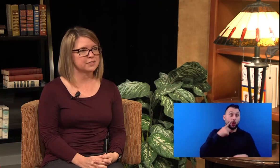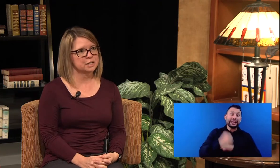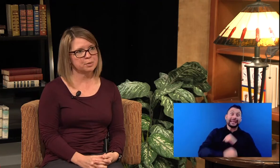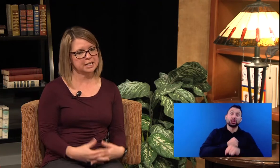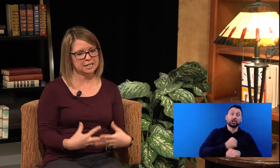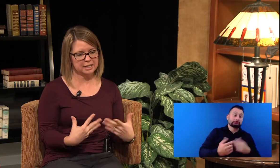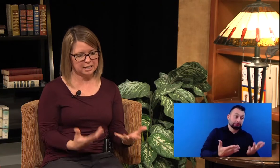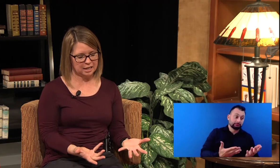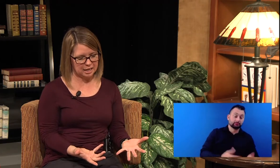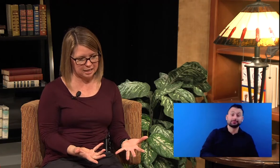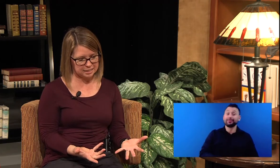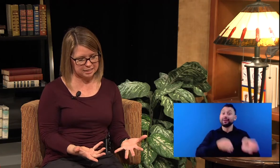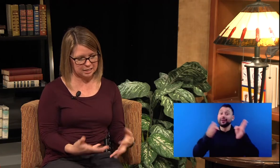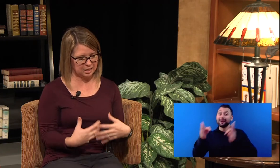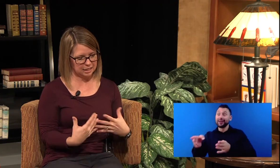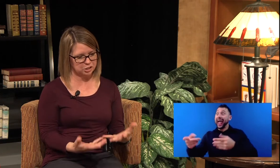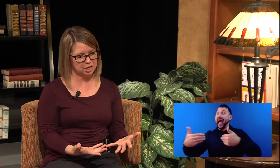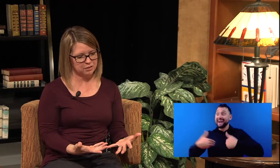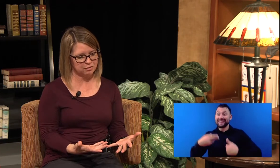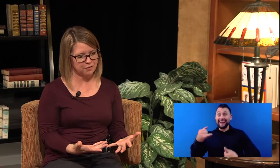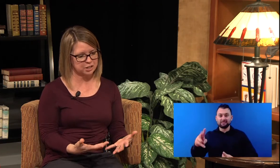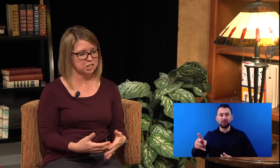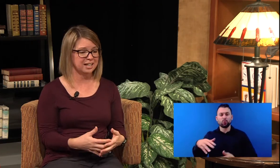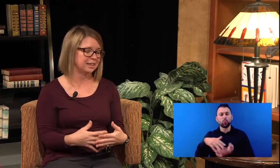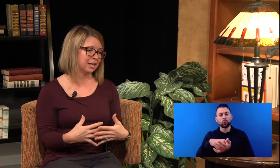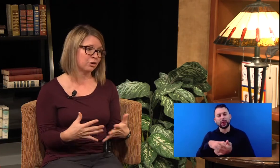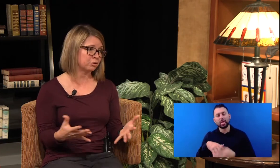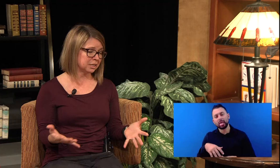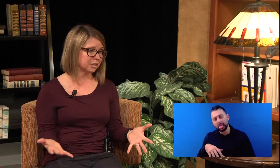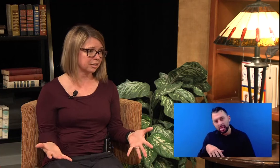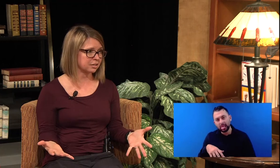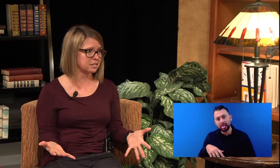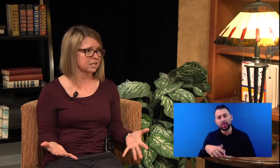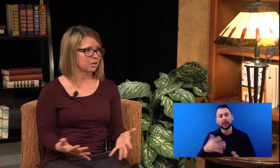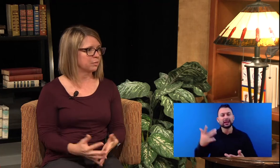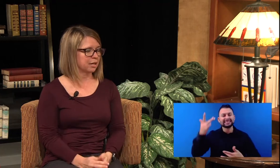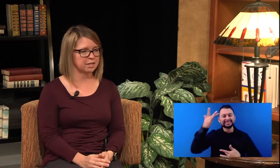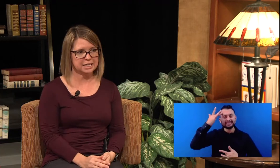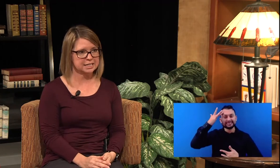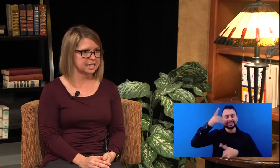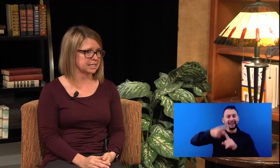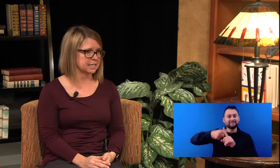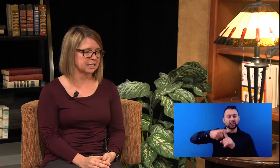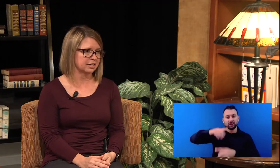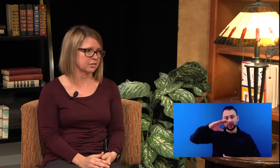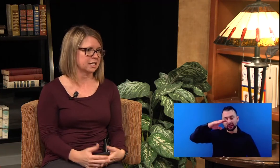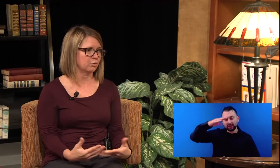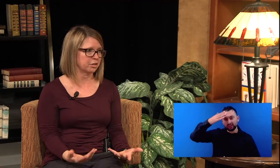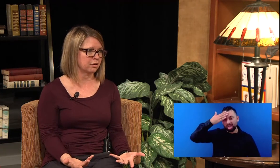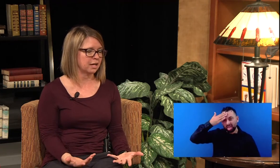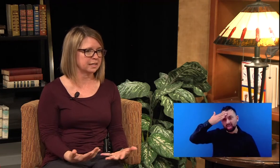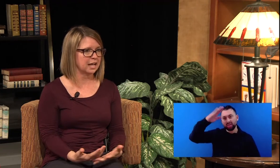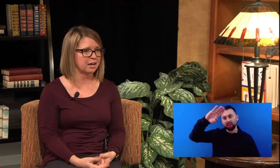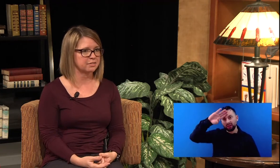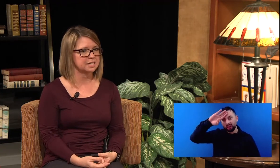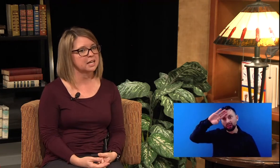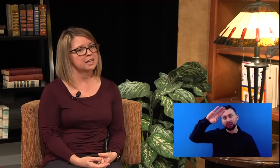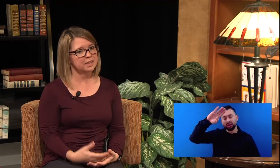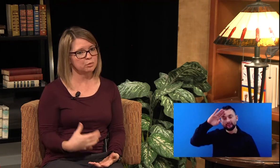somebody has an HIV infection and they go years without getting tested to understand whether or not they have this, then we